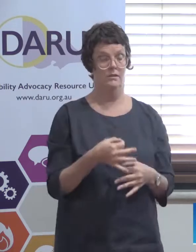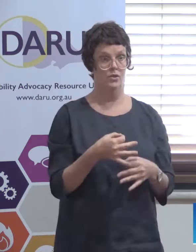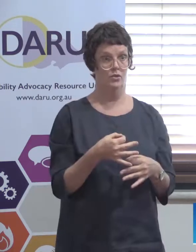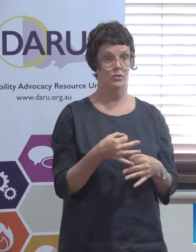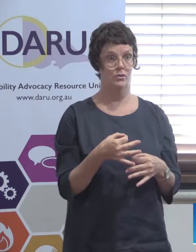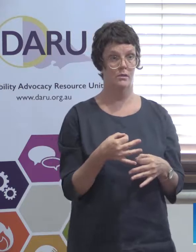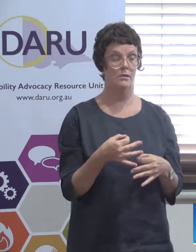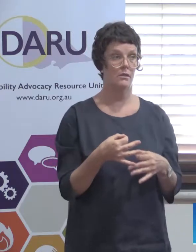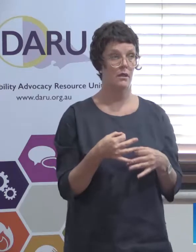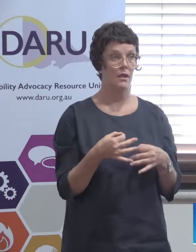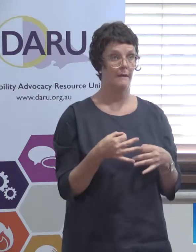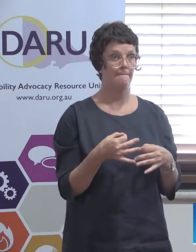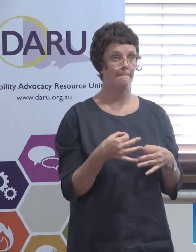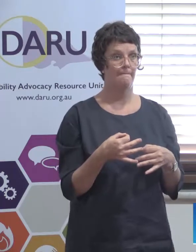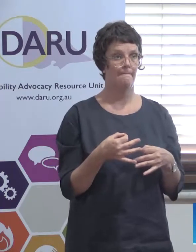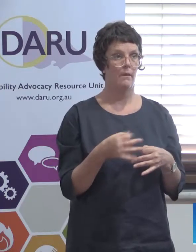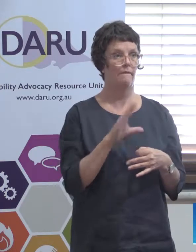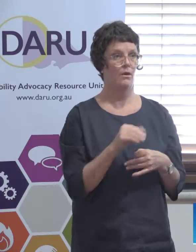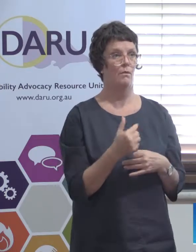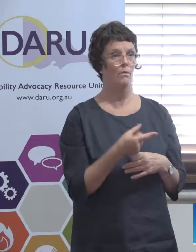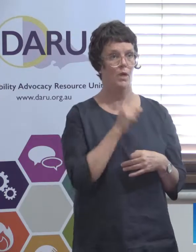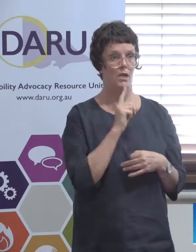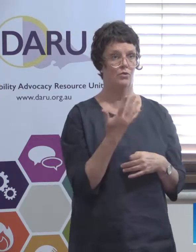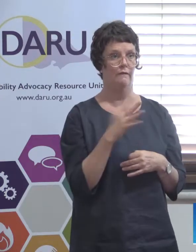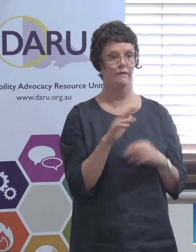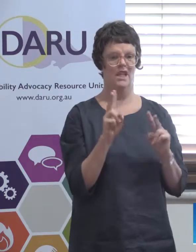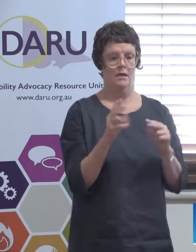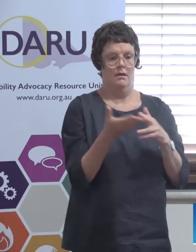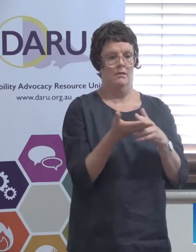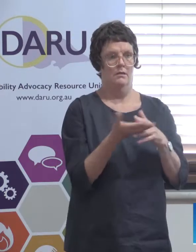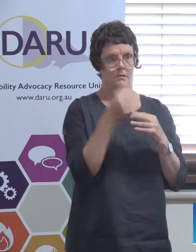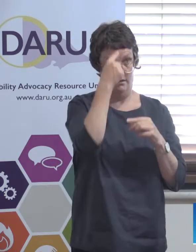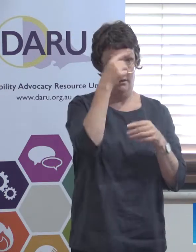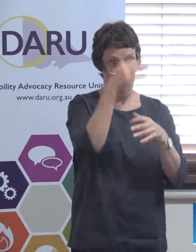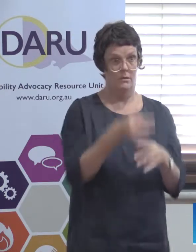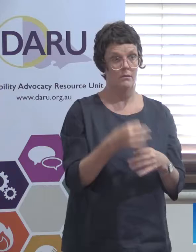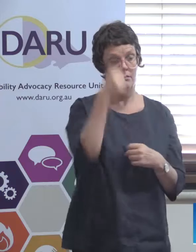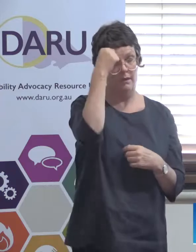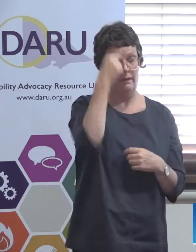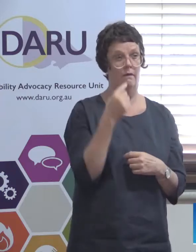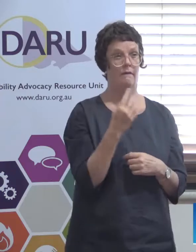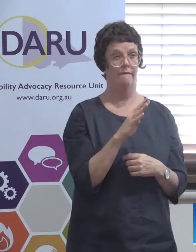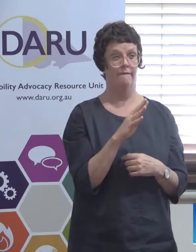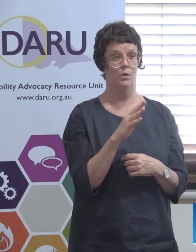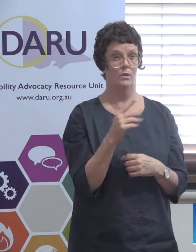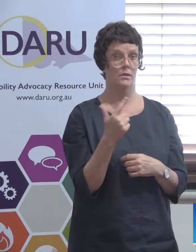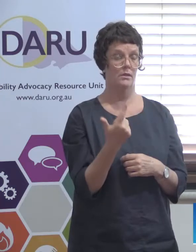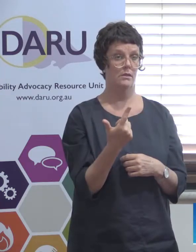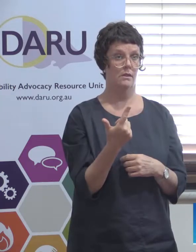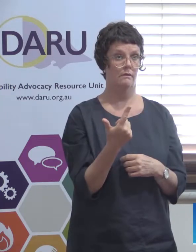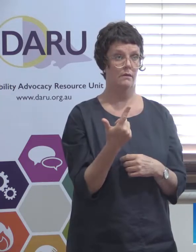decisions decisions and of those 150 access decisions I think 47 of them were